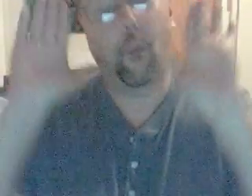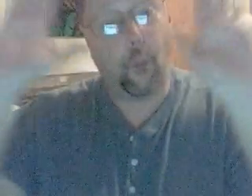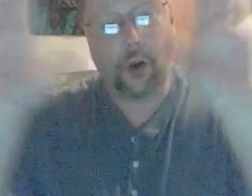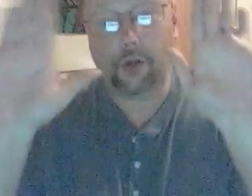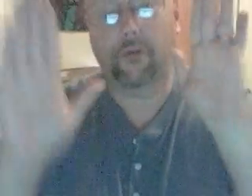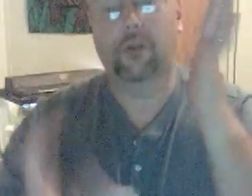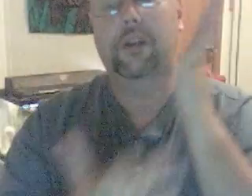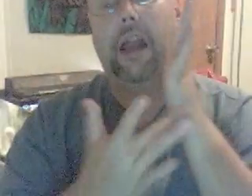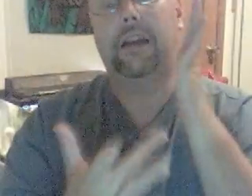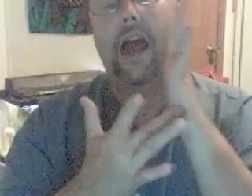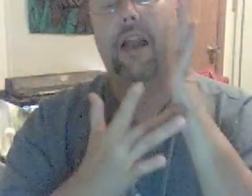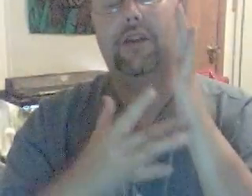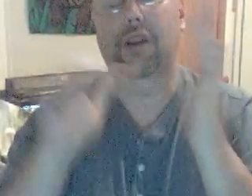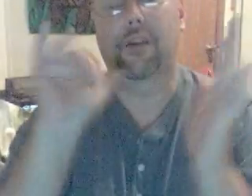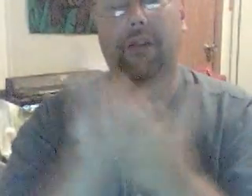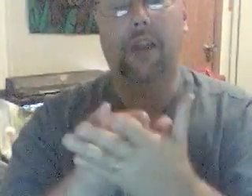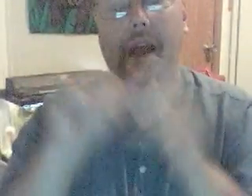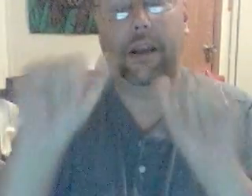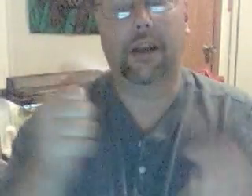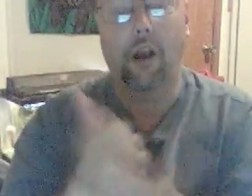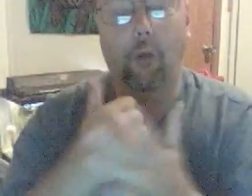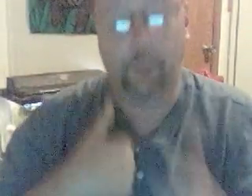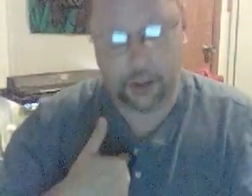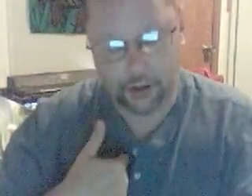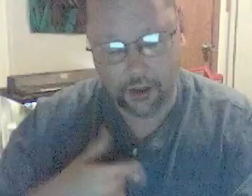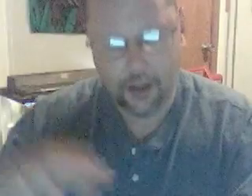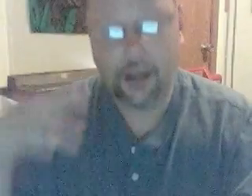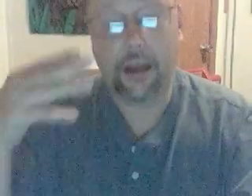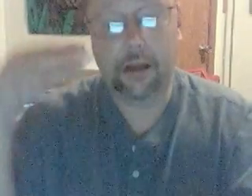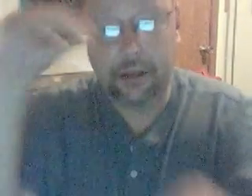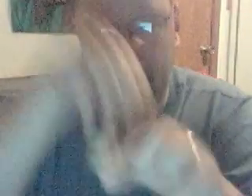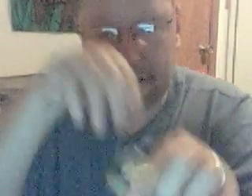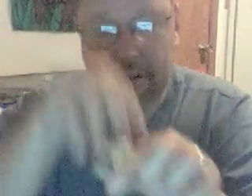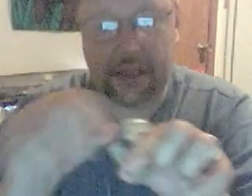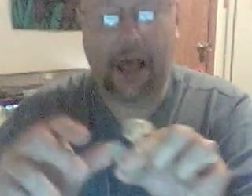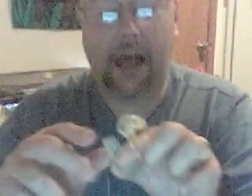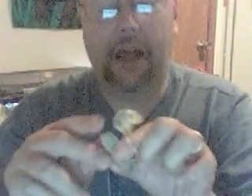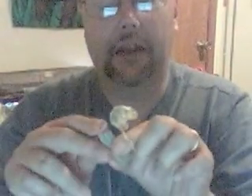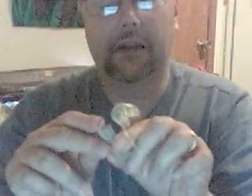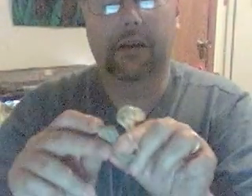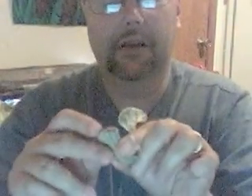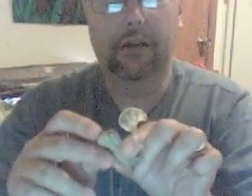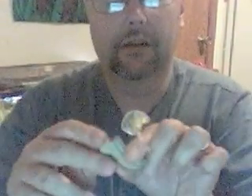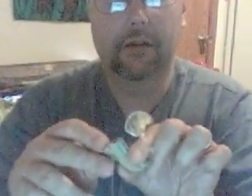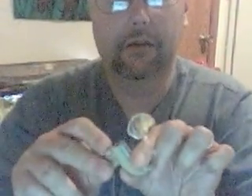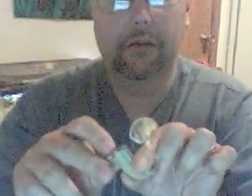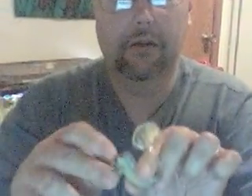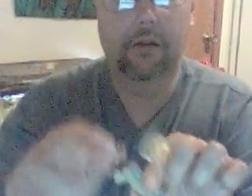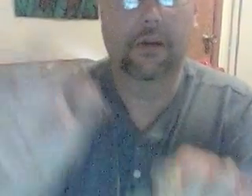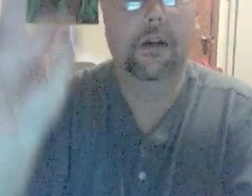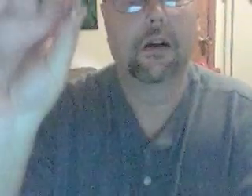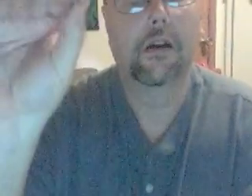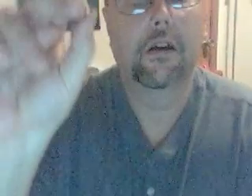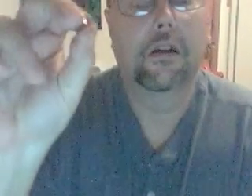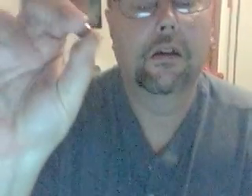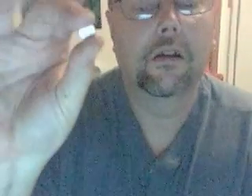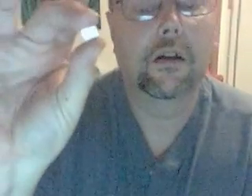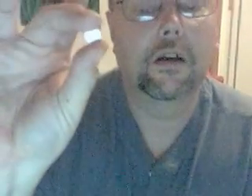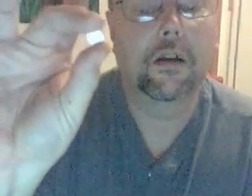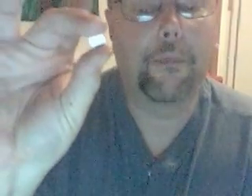wonderful technology that can help me. And the inside, the